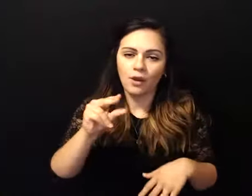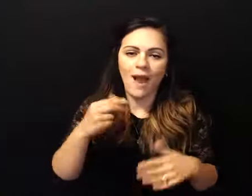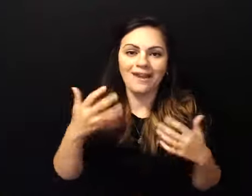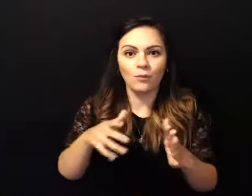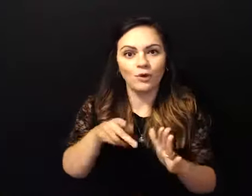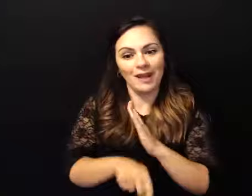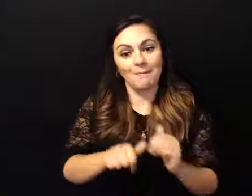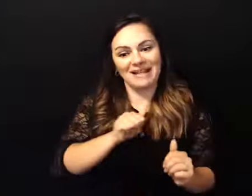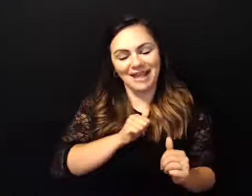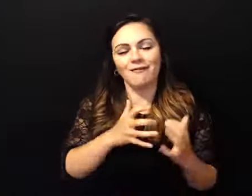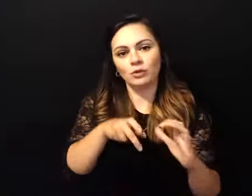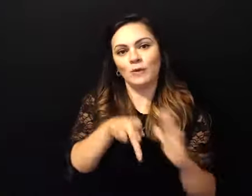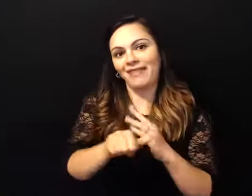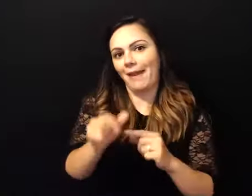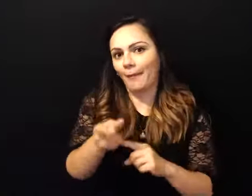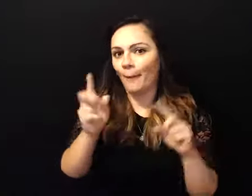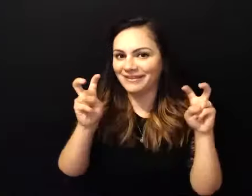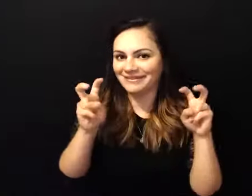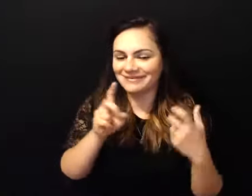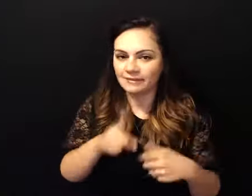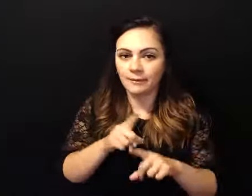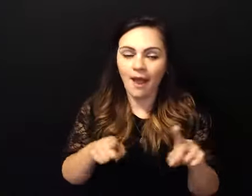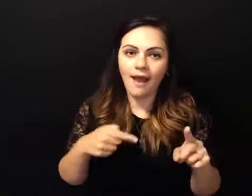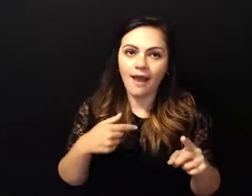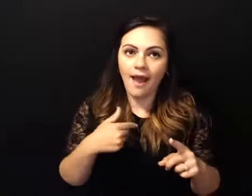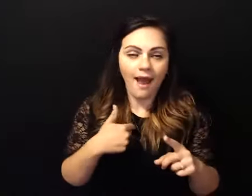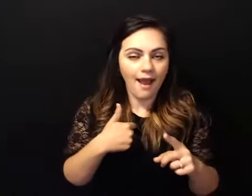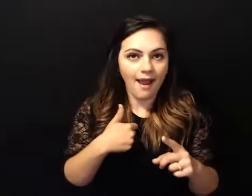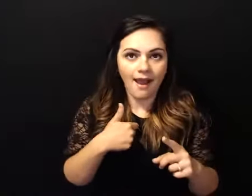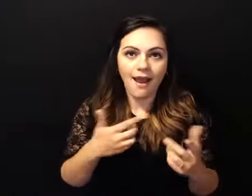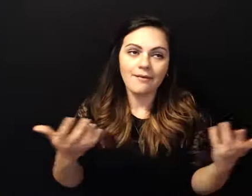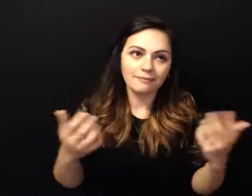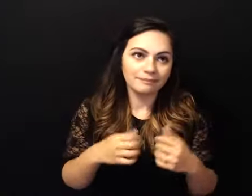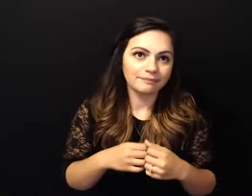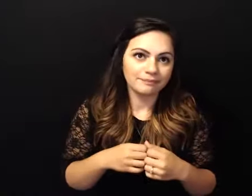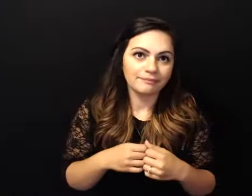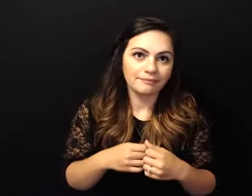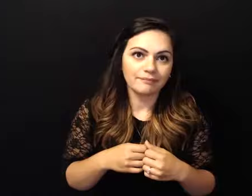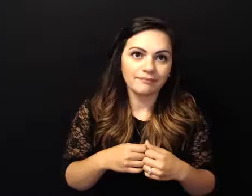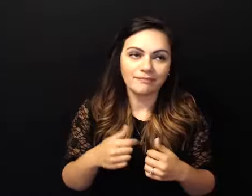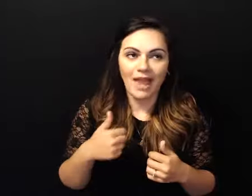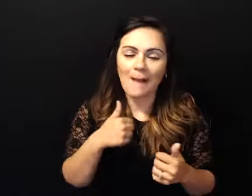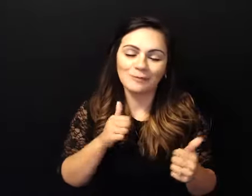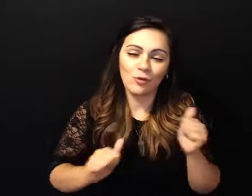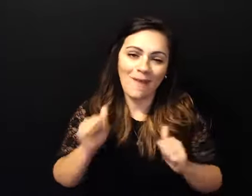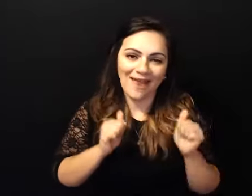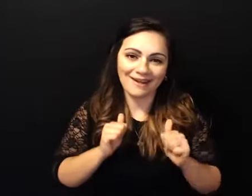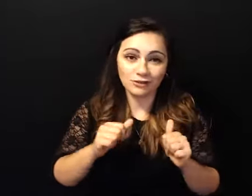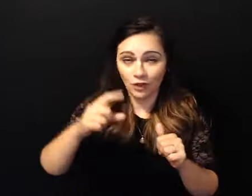pretty dramatic so i went through the whole thing you know uh they'll be sorry they didn't come and get me and i'll be laying in my coffin you know i've got my